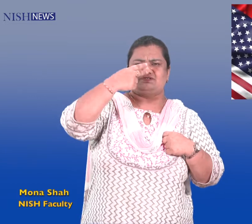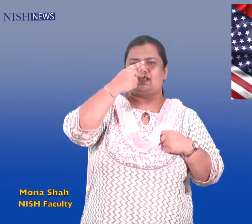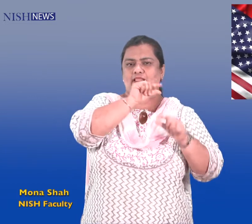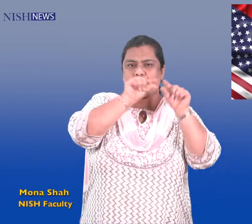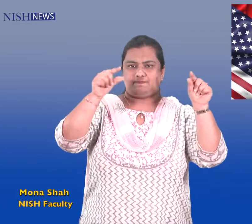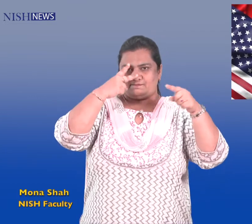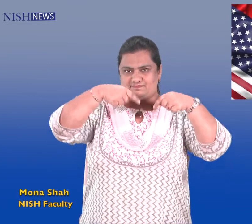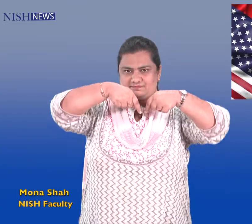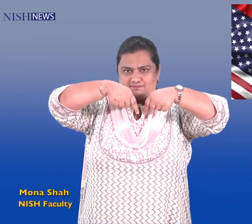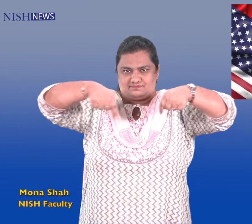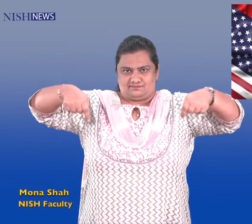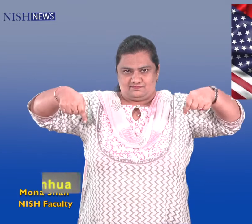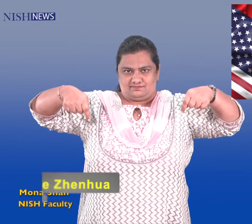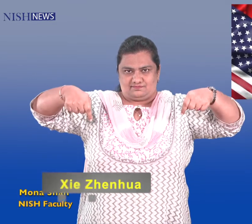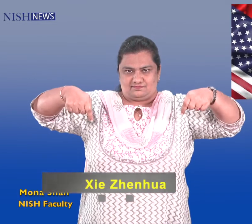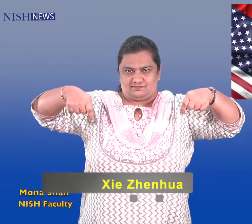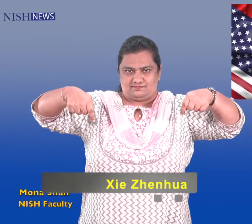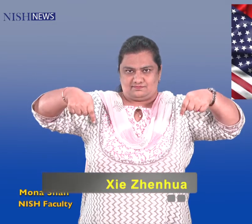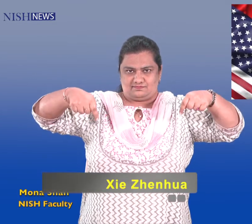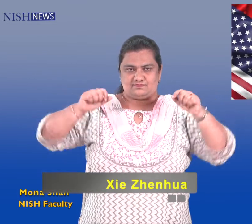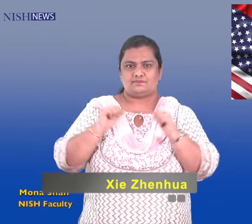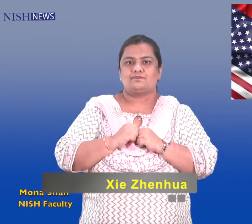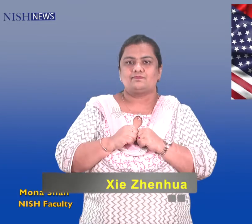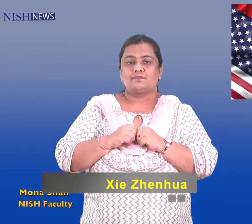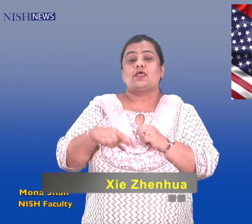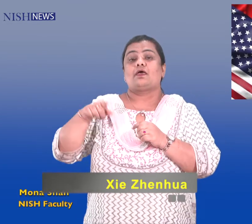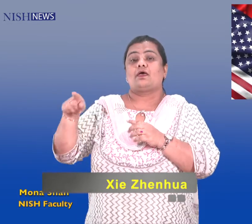of the 2015 Paris agreement on climate change.